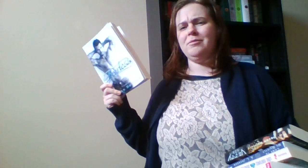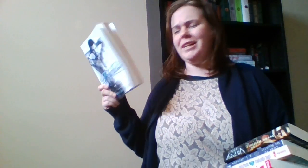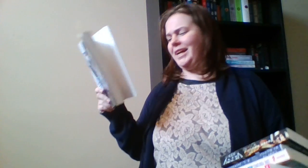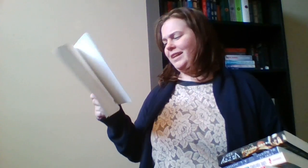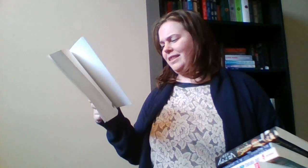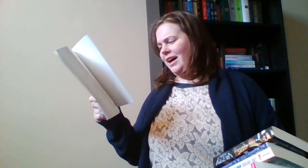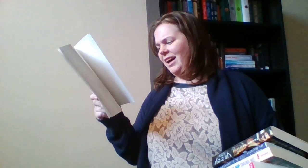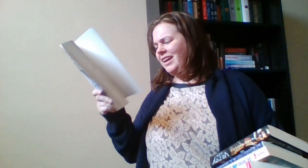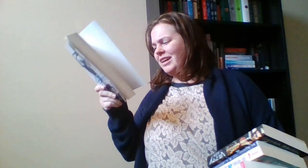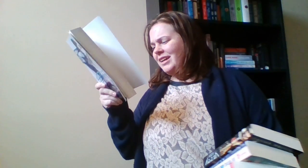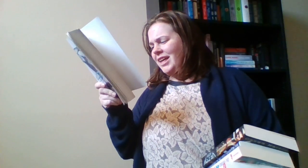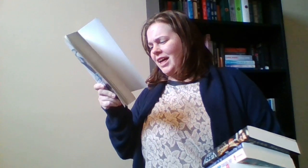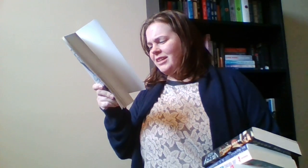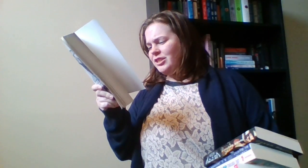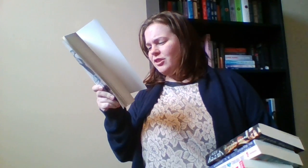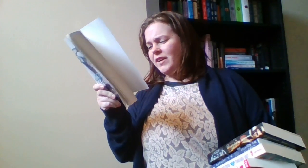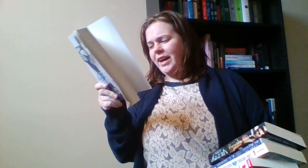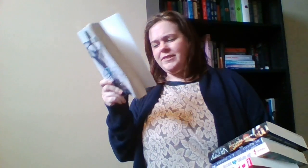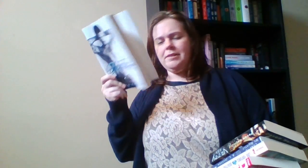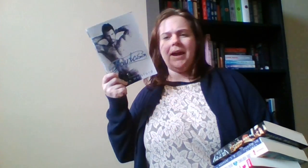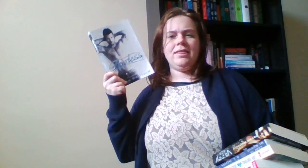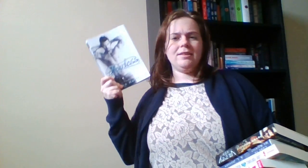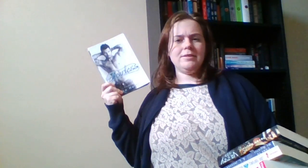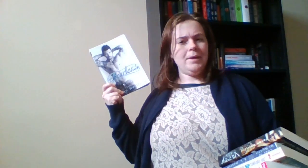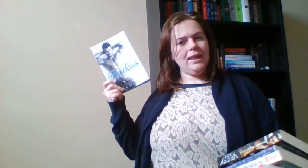one in the story of Samantha Smith.